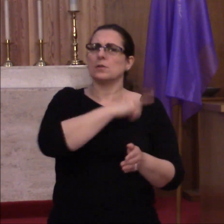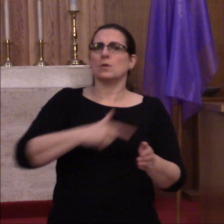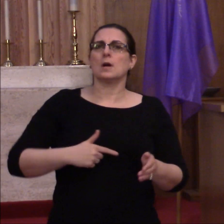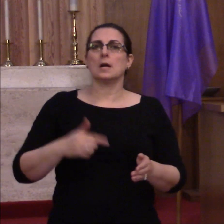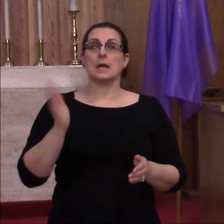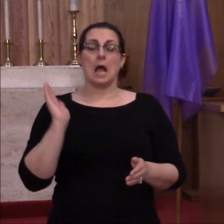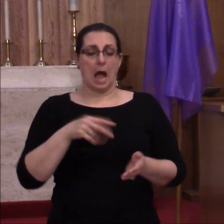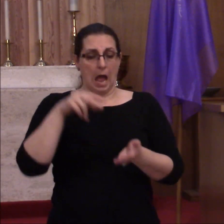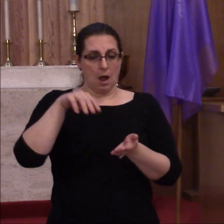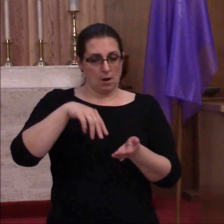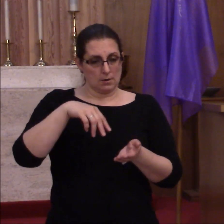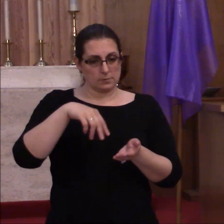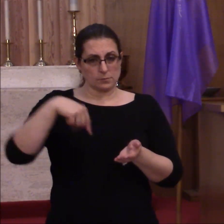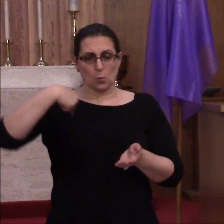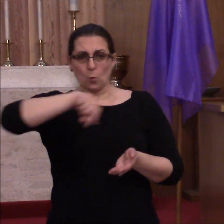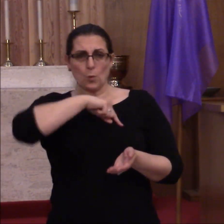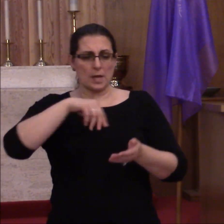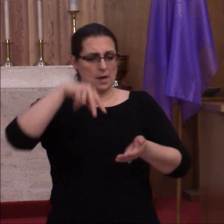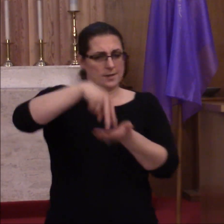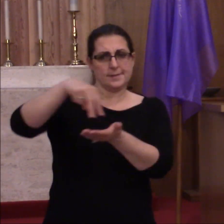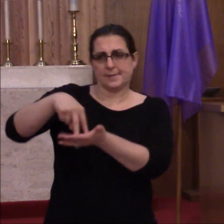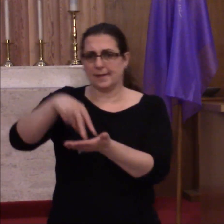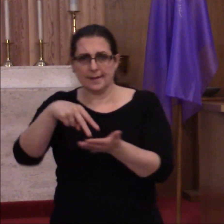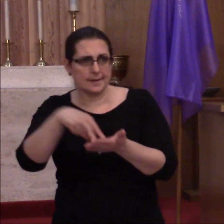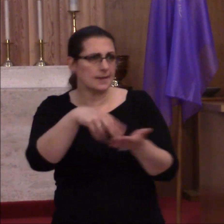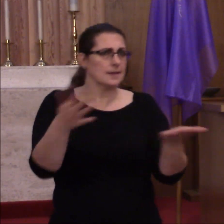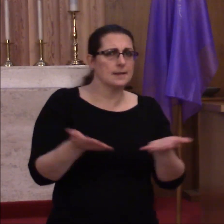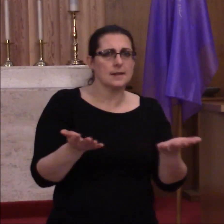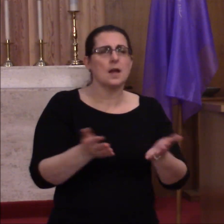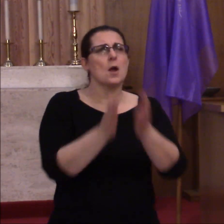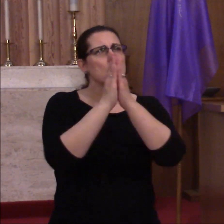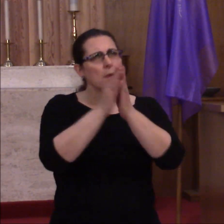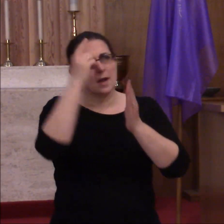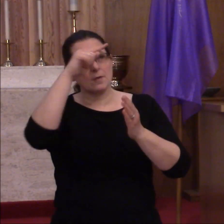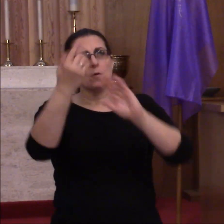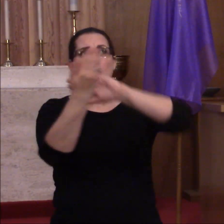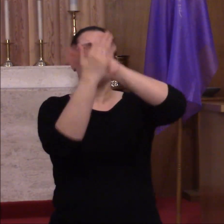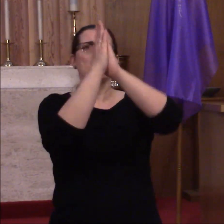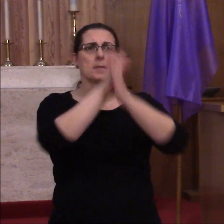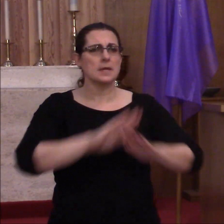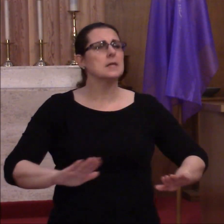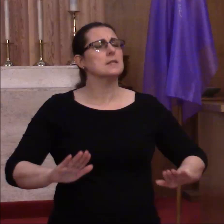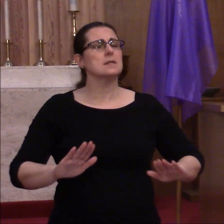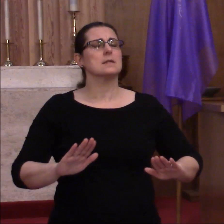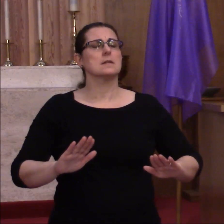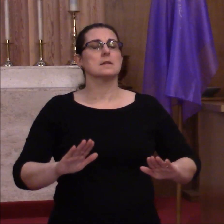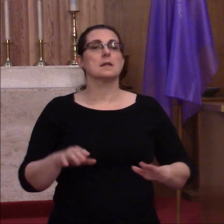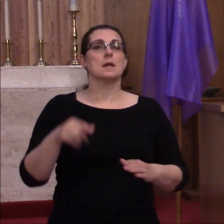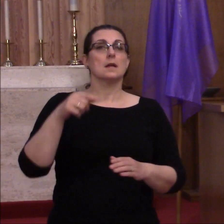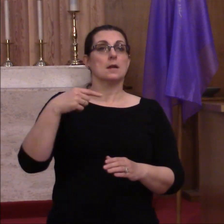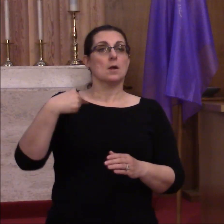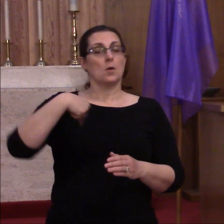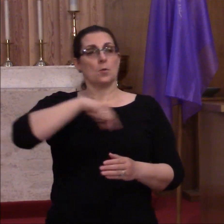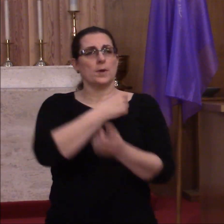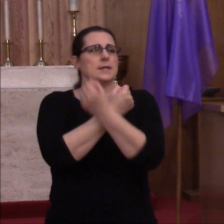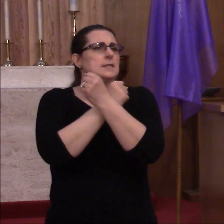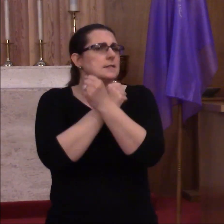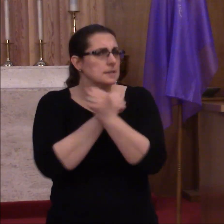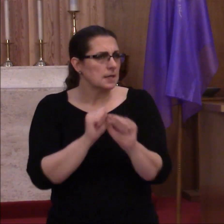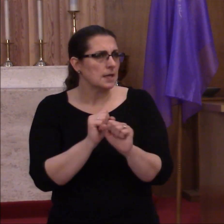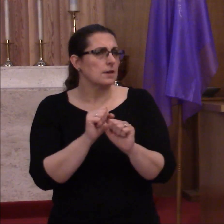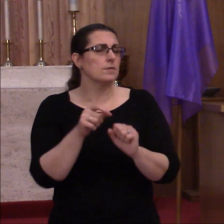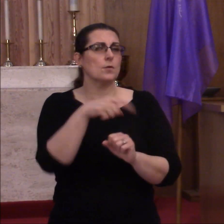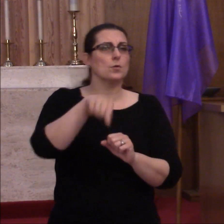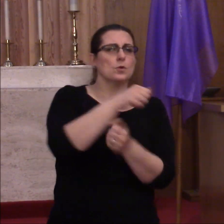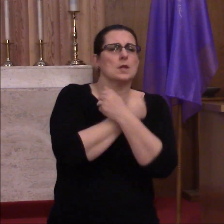feet have been standing within your gates, O Jerusalem. Pray for the peace of Jerusalem. May they be secure and we love you.